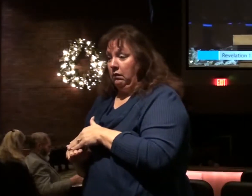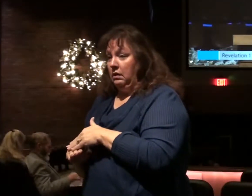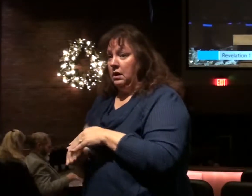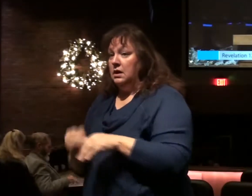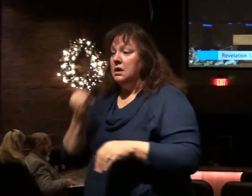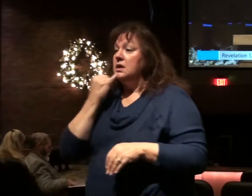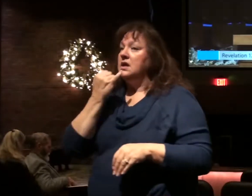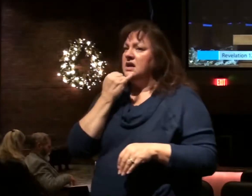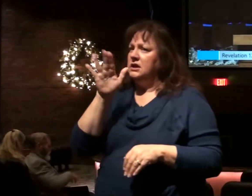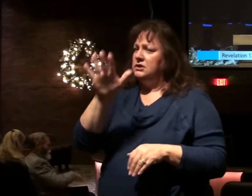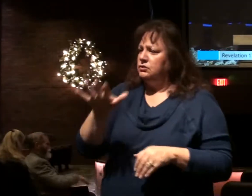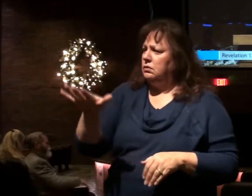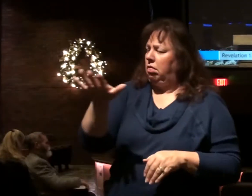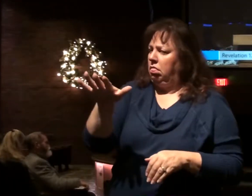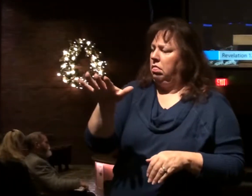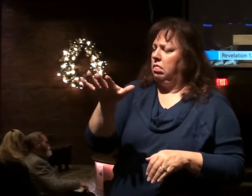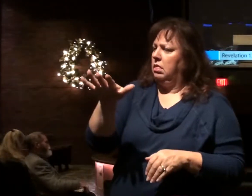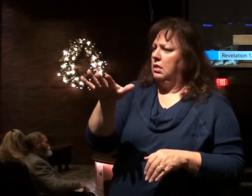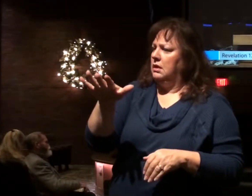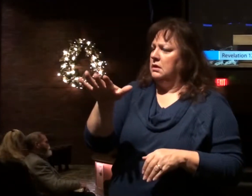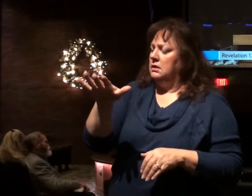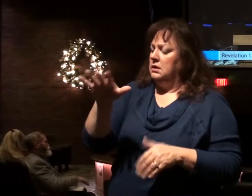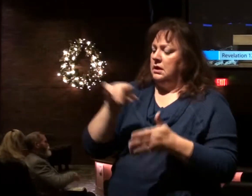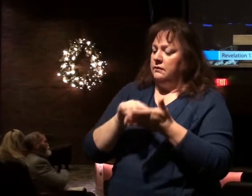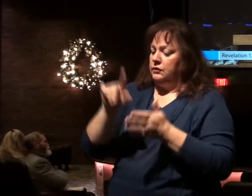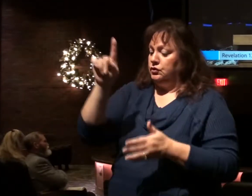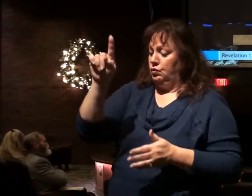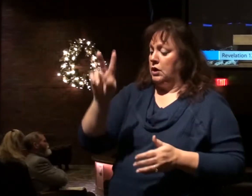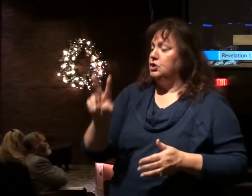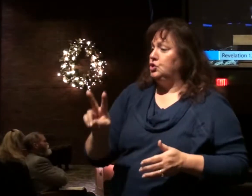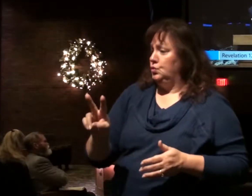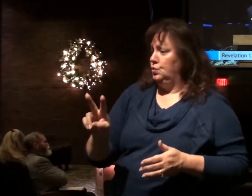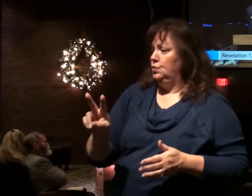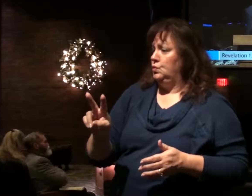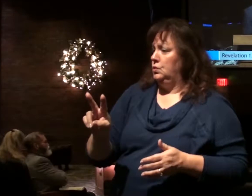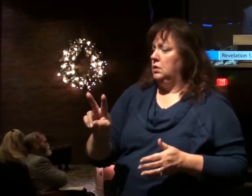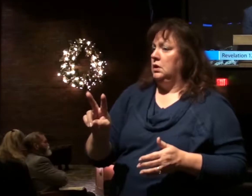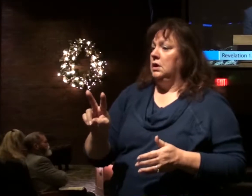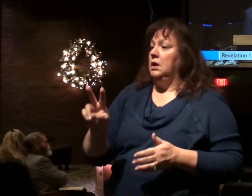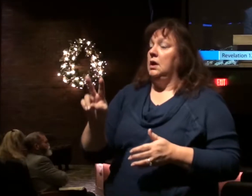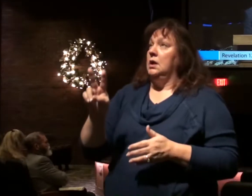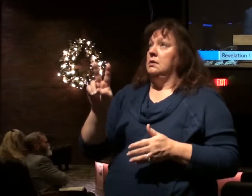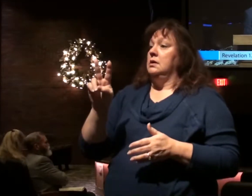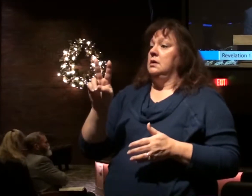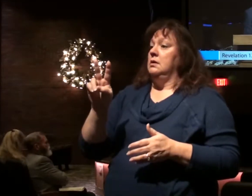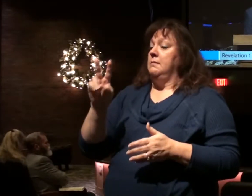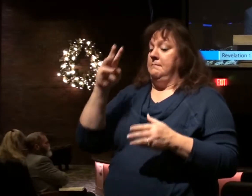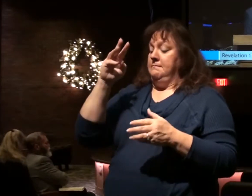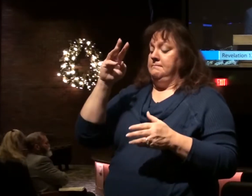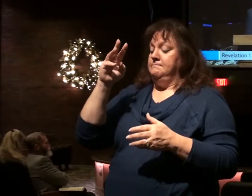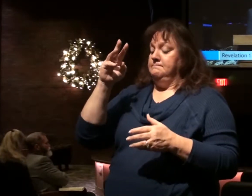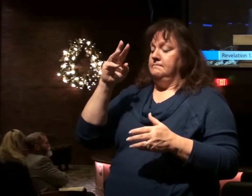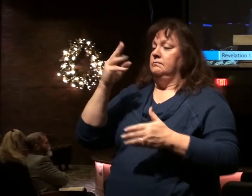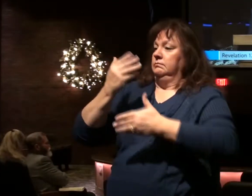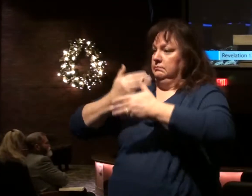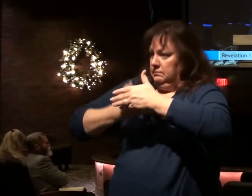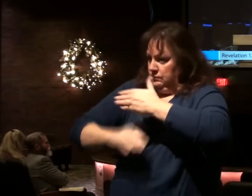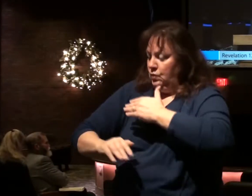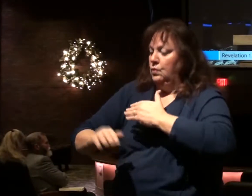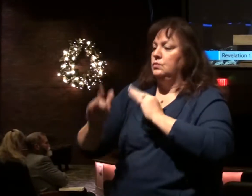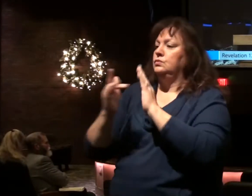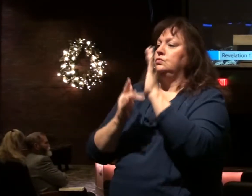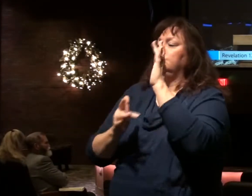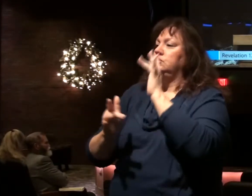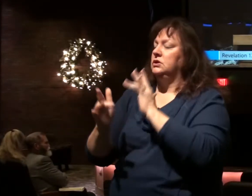Israel, the nation depicted here in the opening two verses, ready to give birth to the Messiah. Then we saw